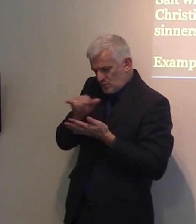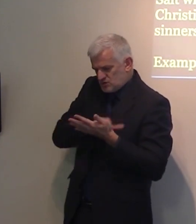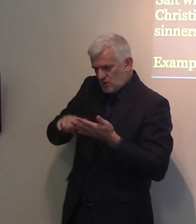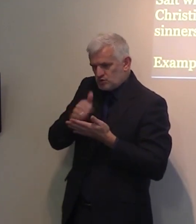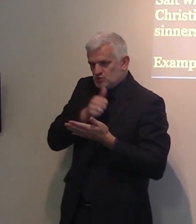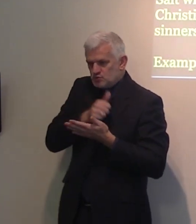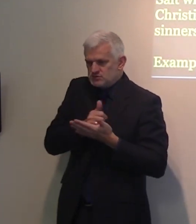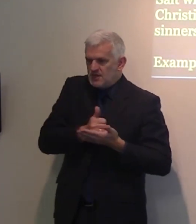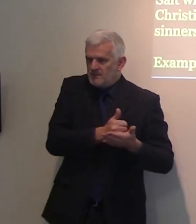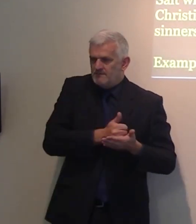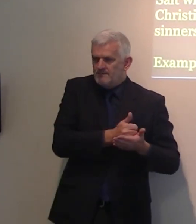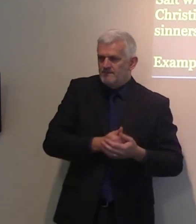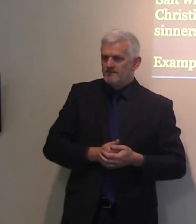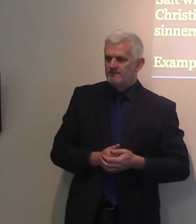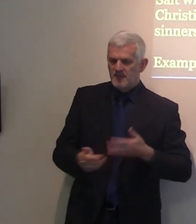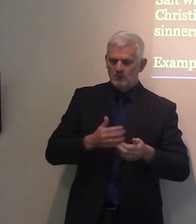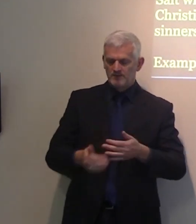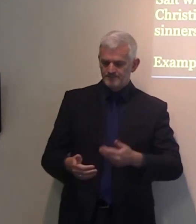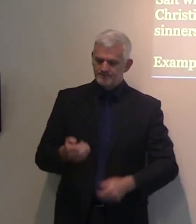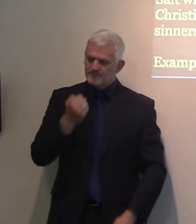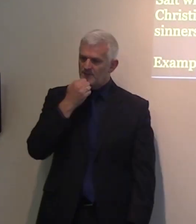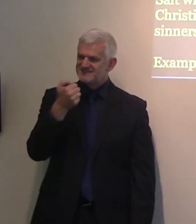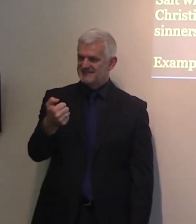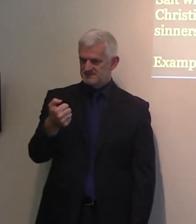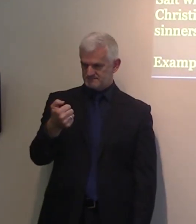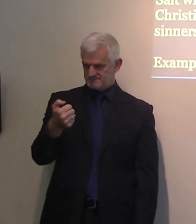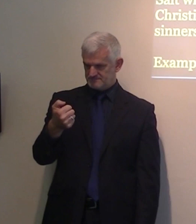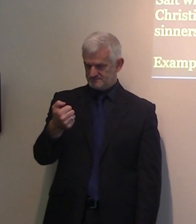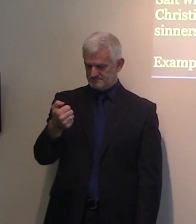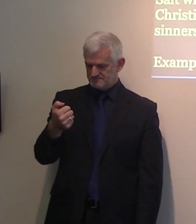about salt is that salt promotes and creates thirst.